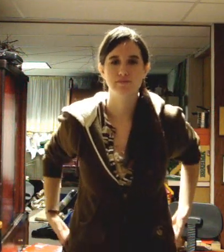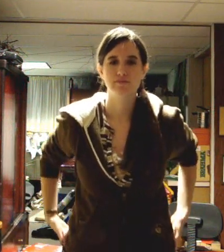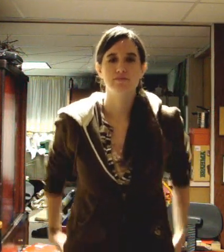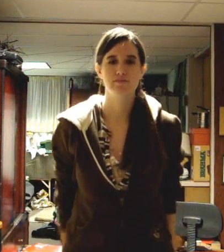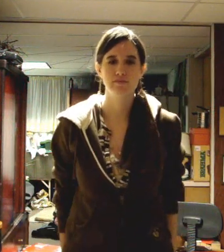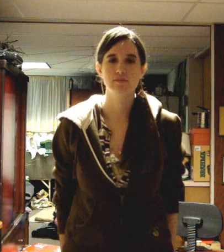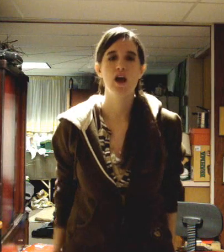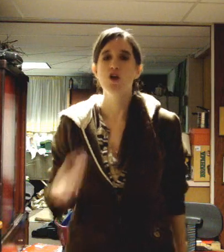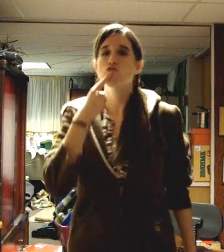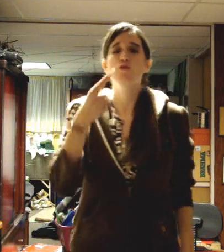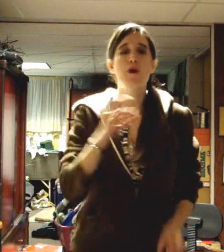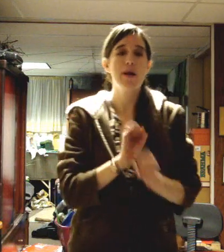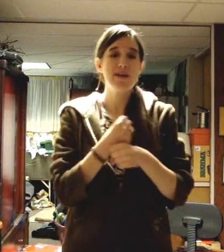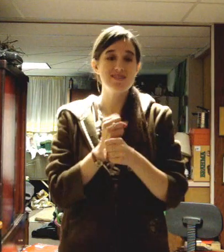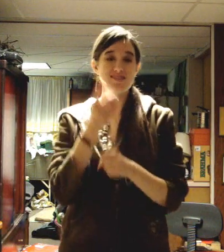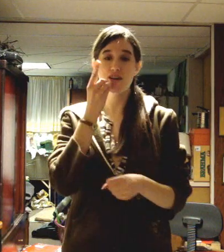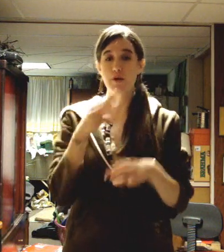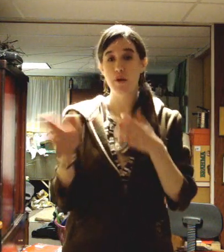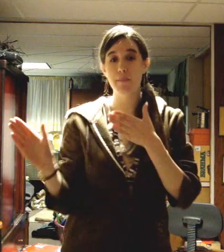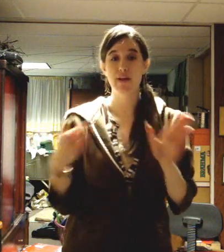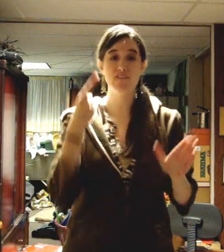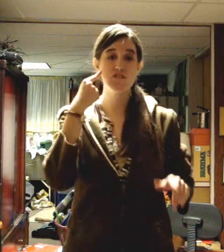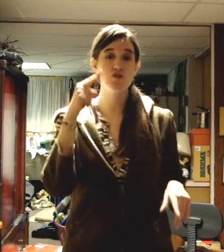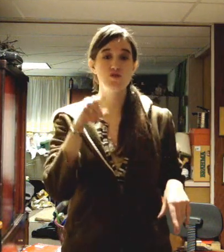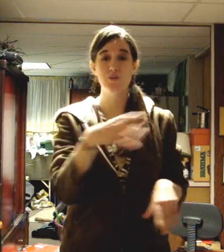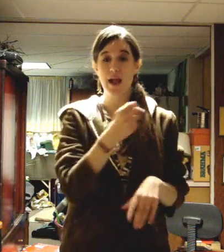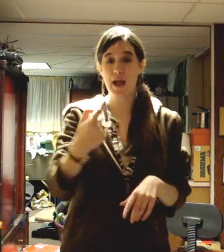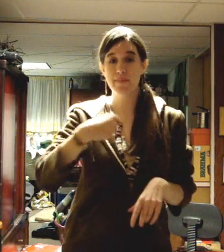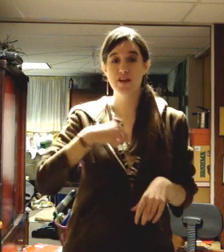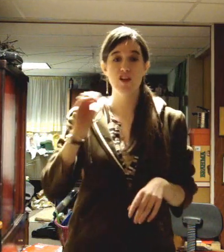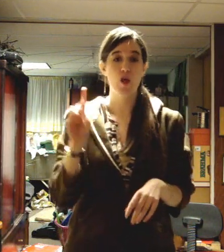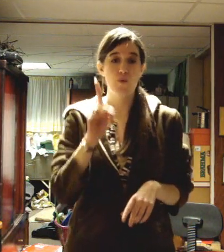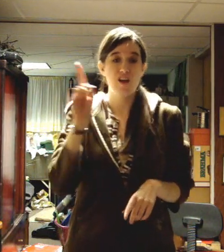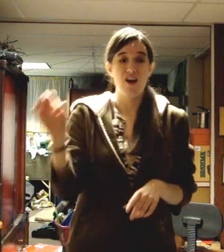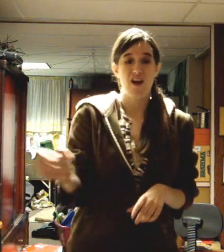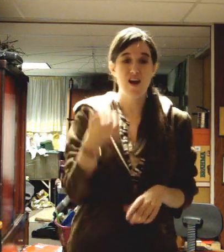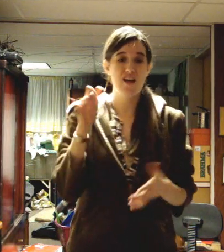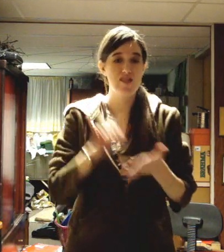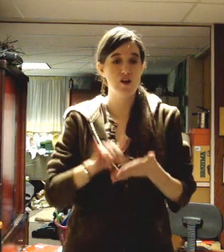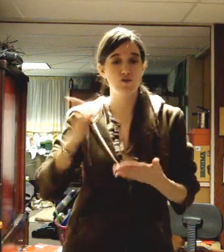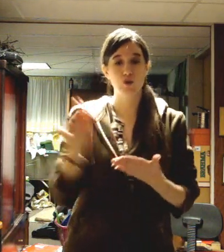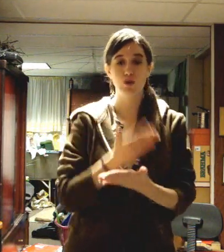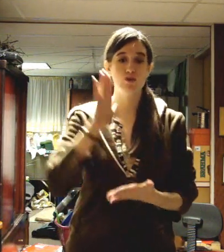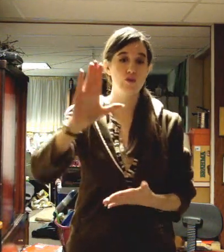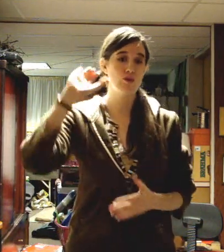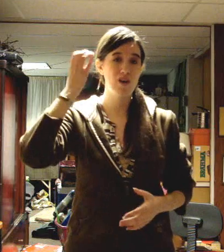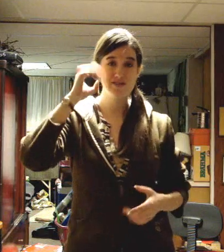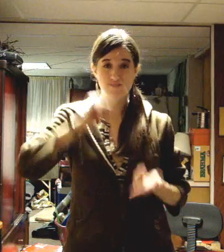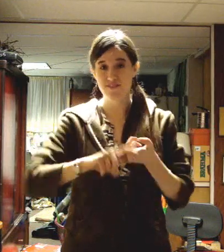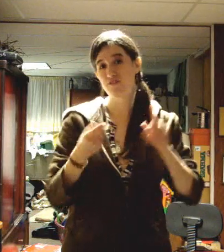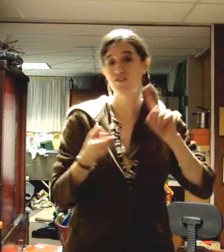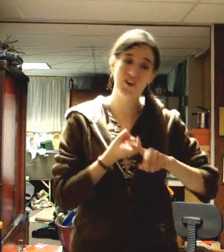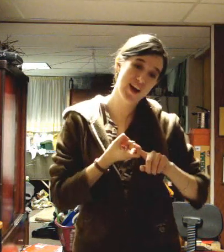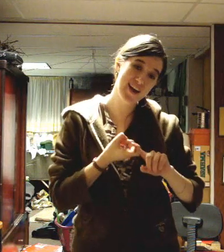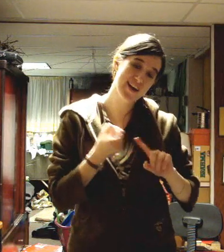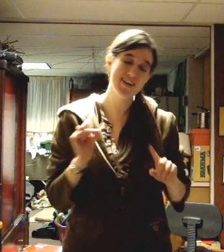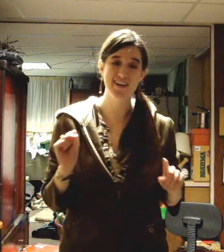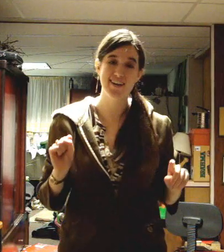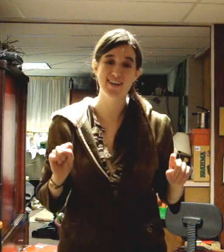I told you I need dinner plans But you and me and no one else That